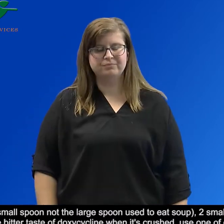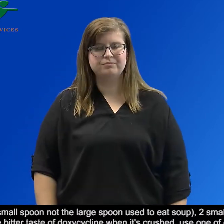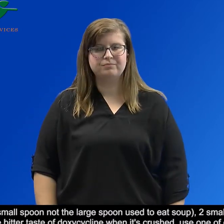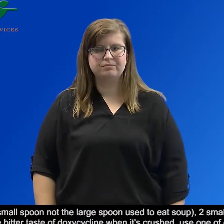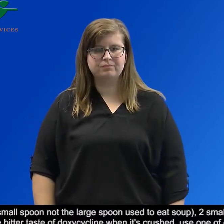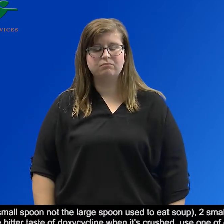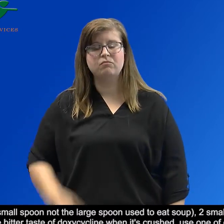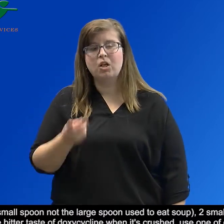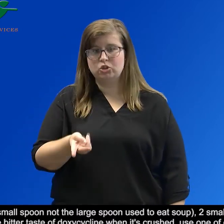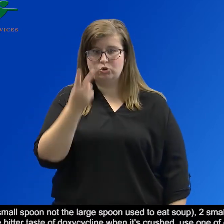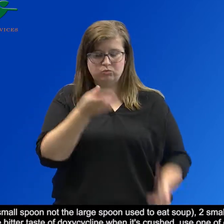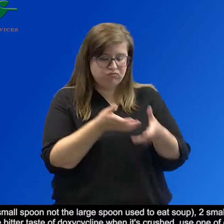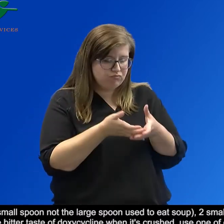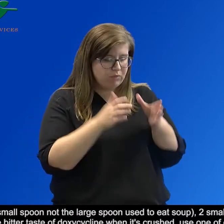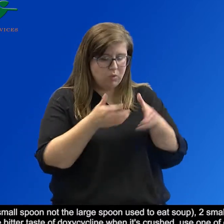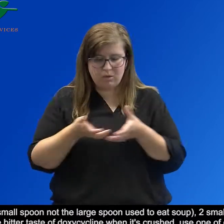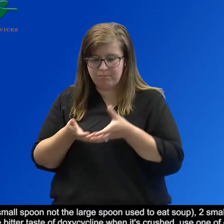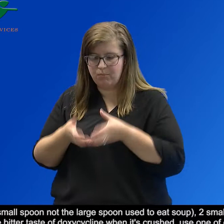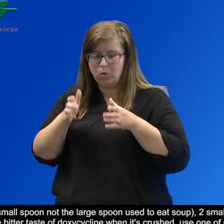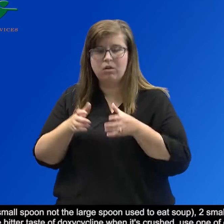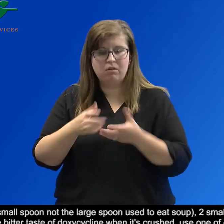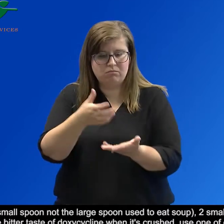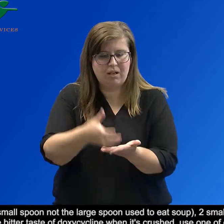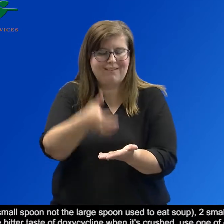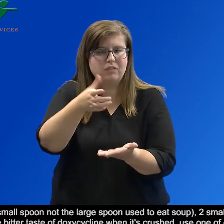Two small bowls and a glass of water.